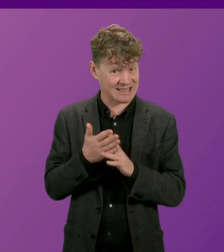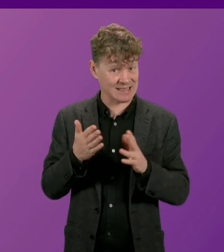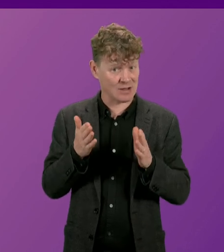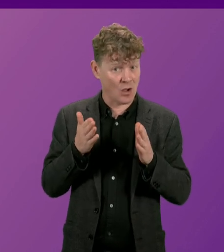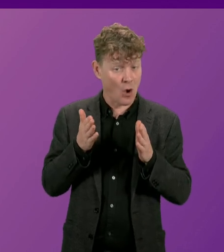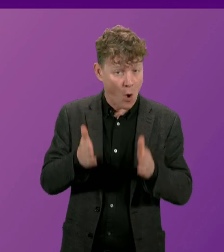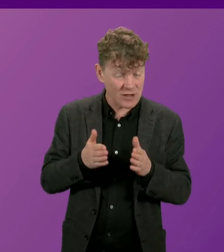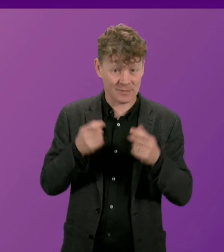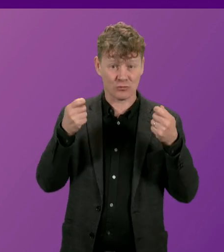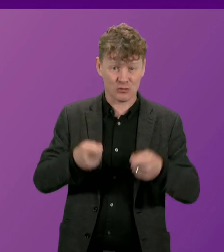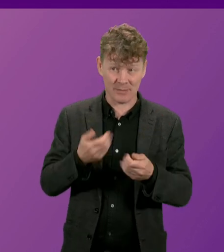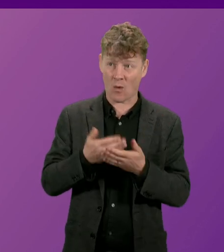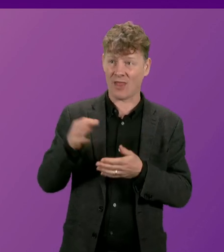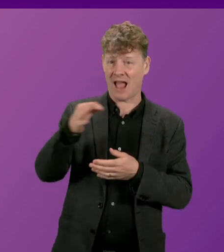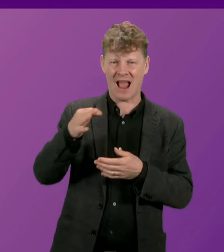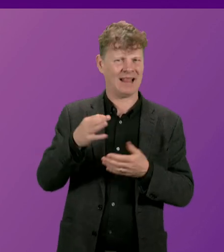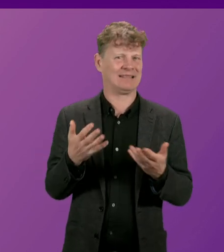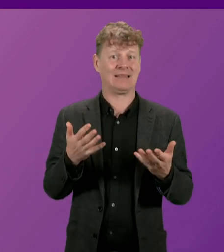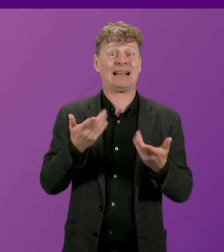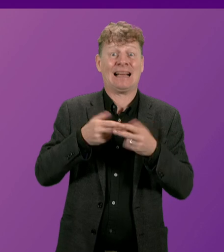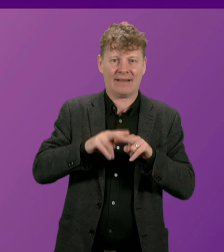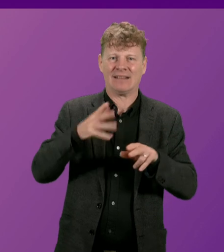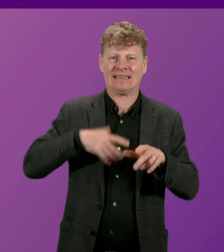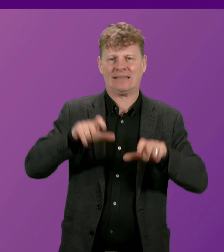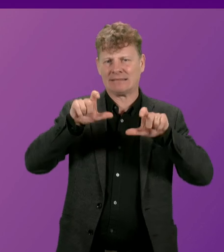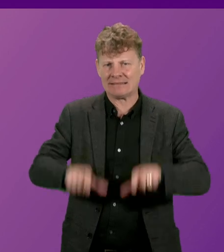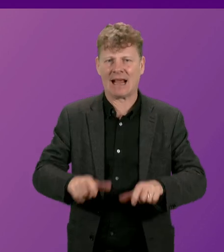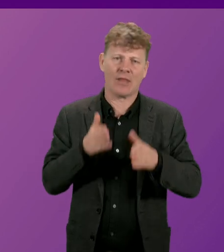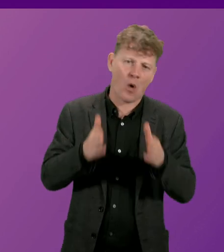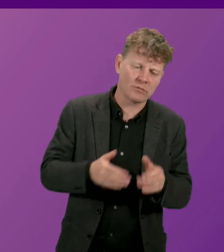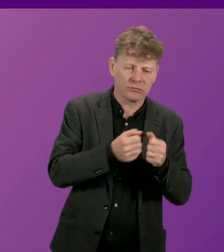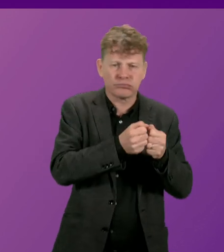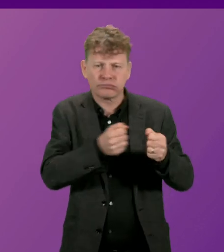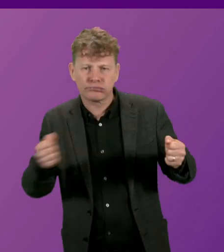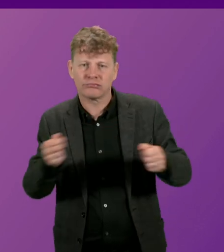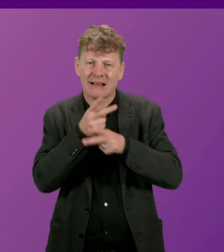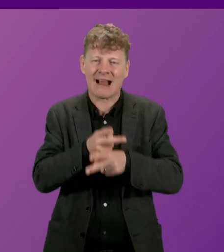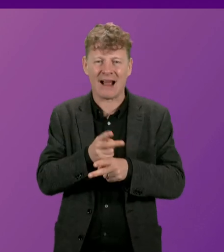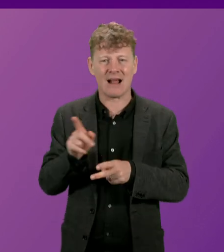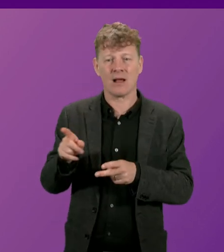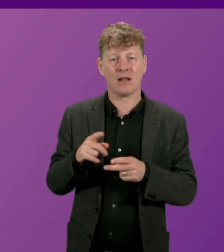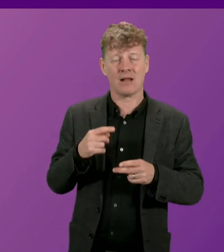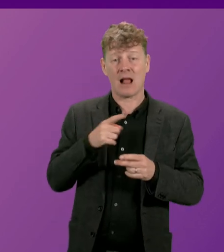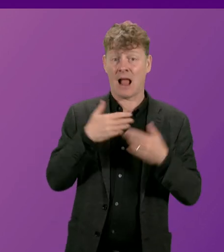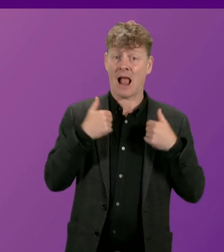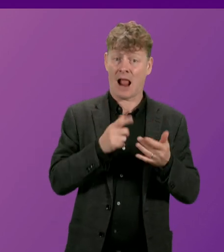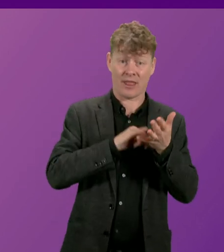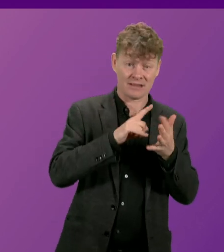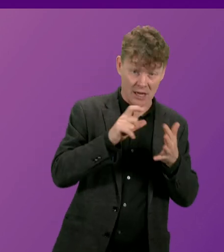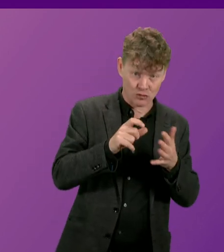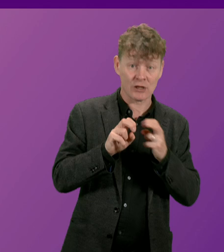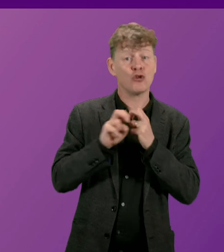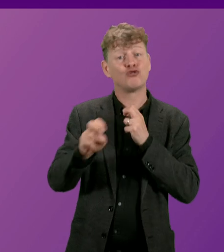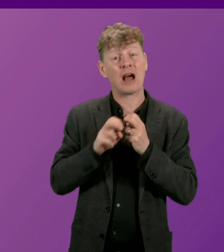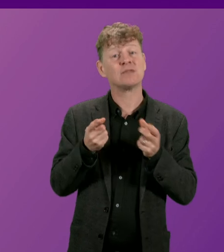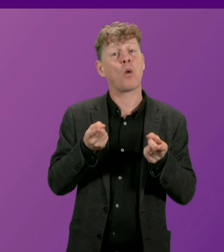the islands when a sustained period of care is required. I give Rhoda Grant the assurance that the Health Secretary and the Transport Ministers are